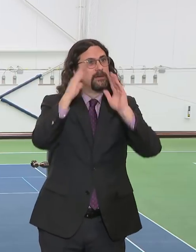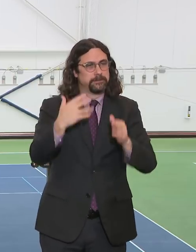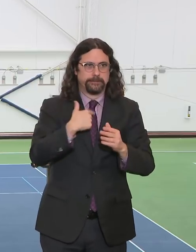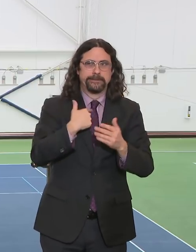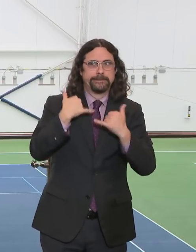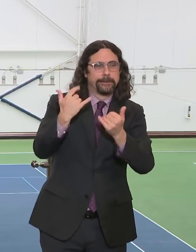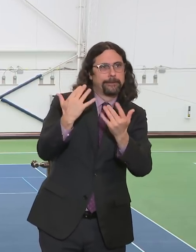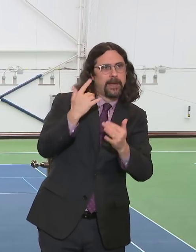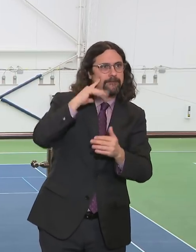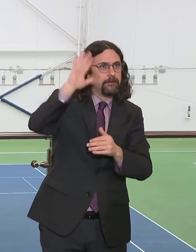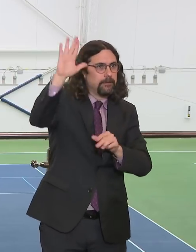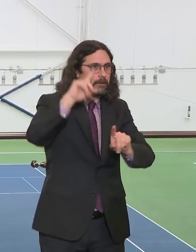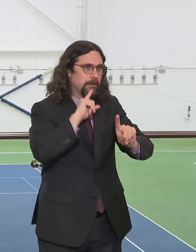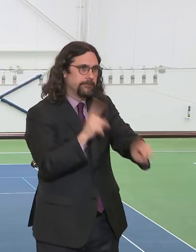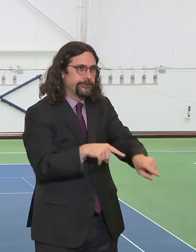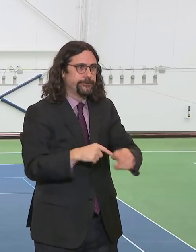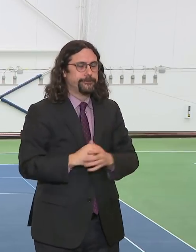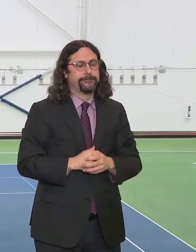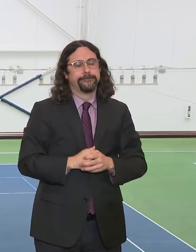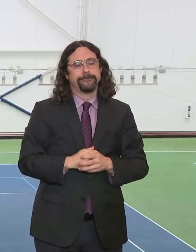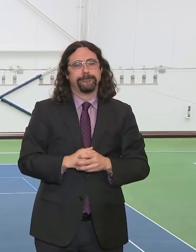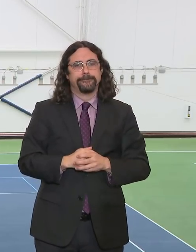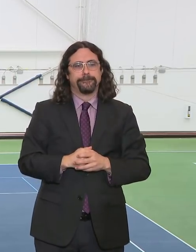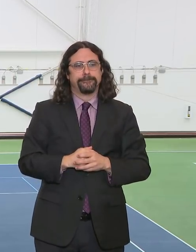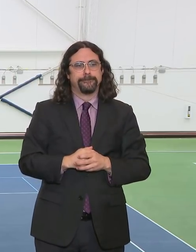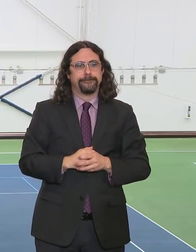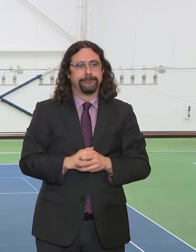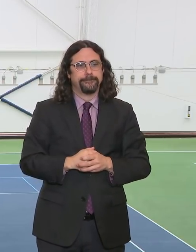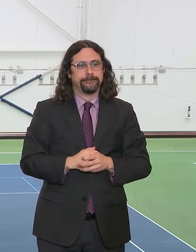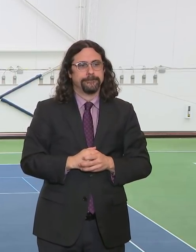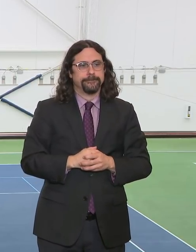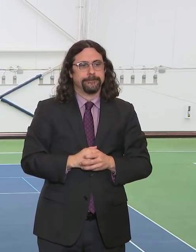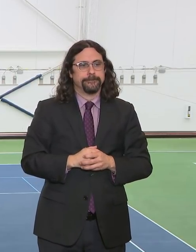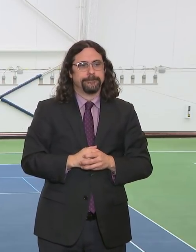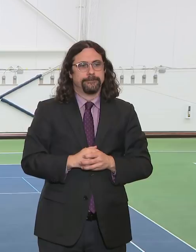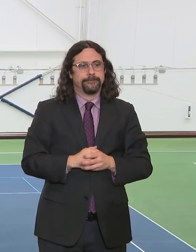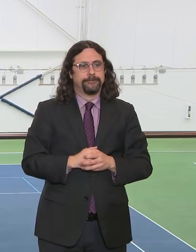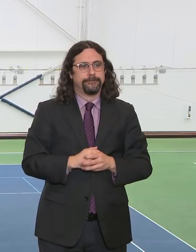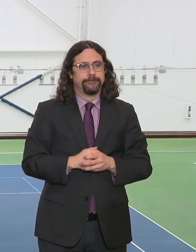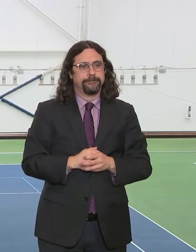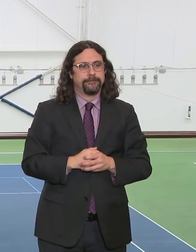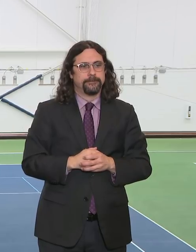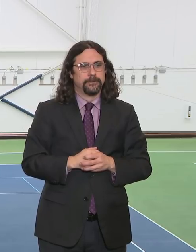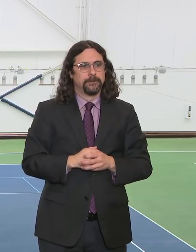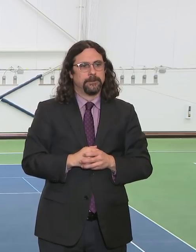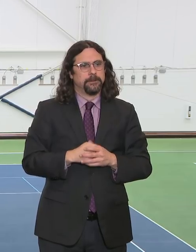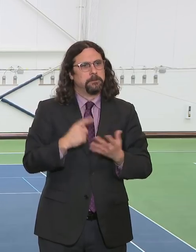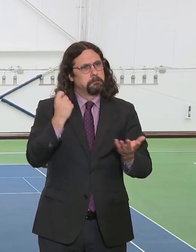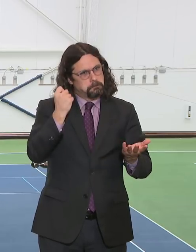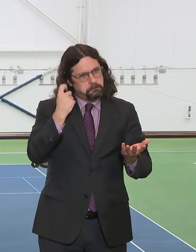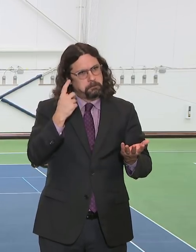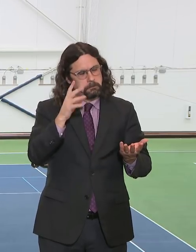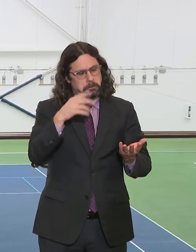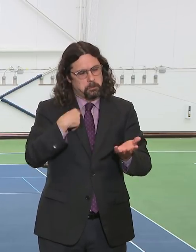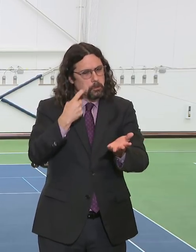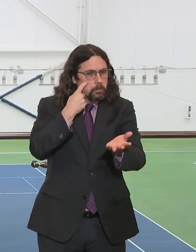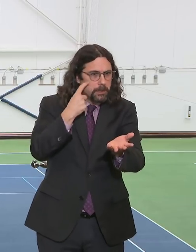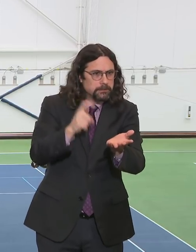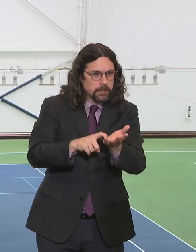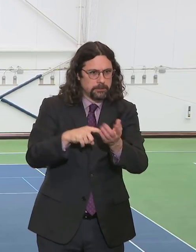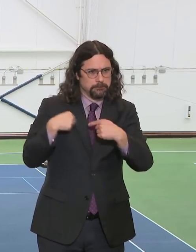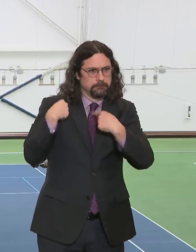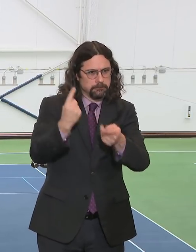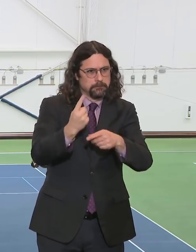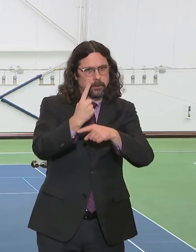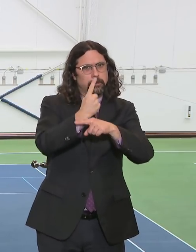has shown us a much more vigorous approach and it's helping us and we are very appreciative. I thank the president. I thank all the